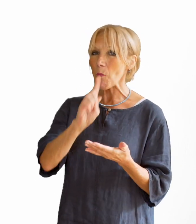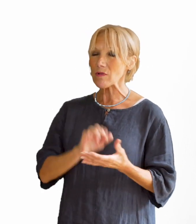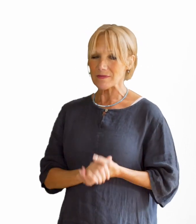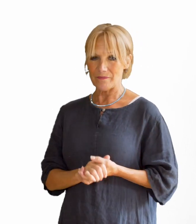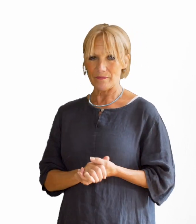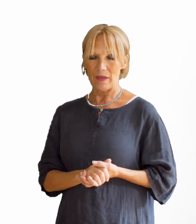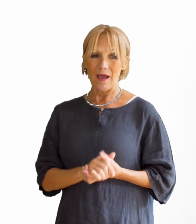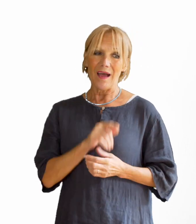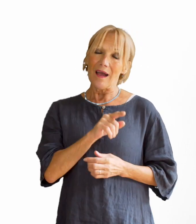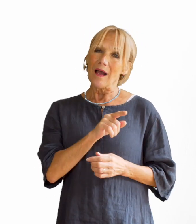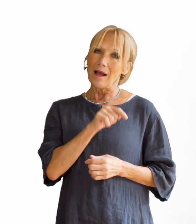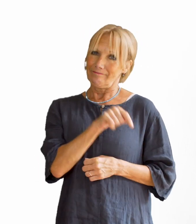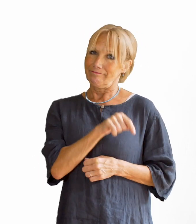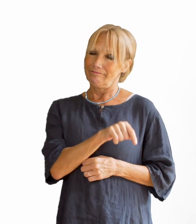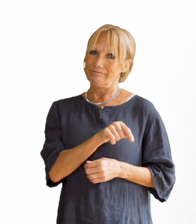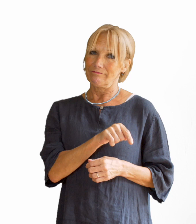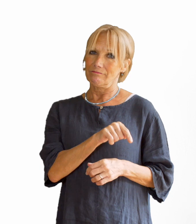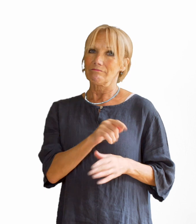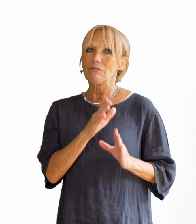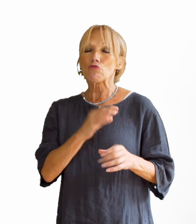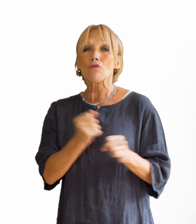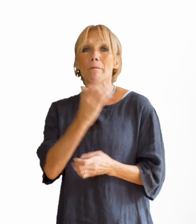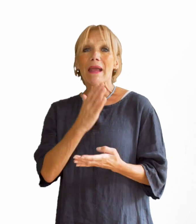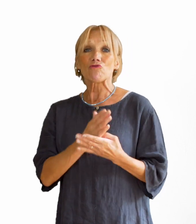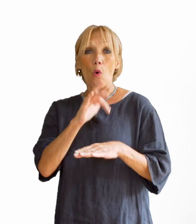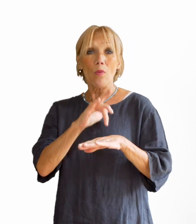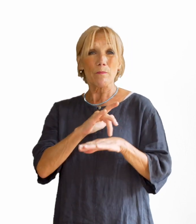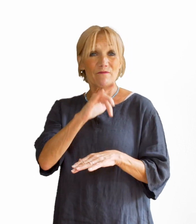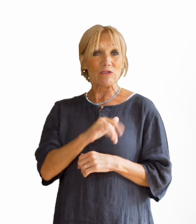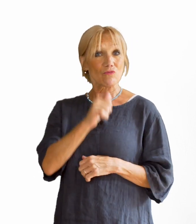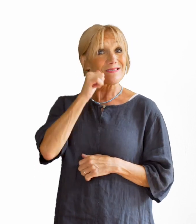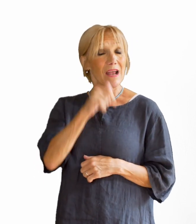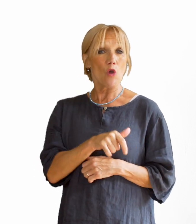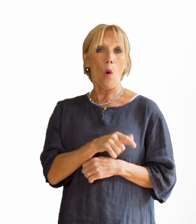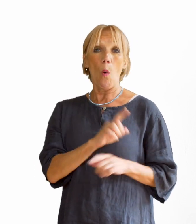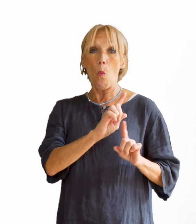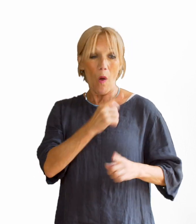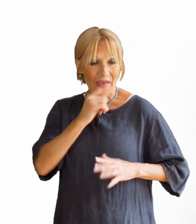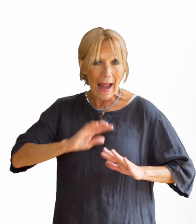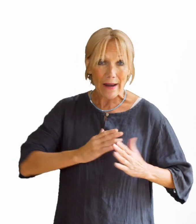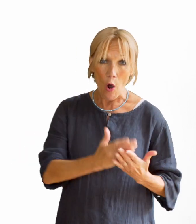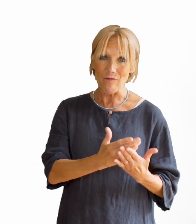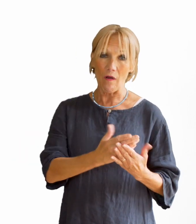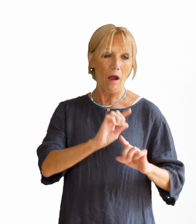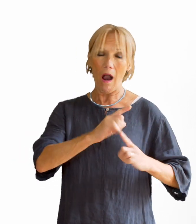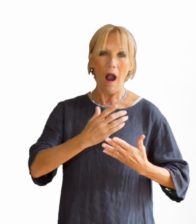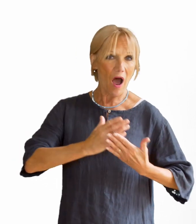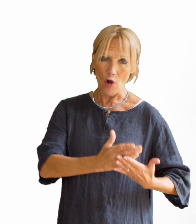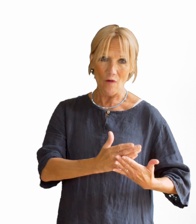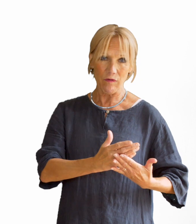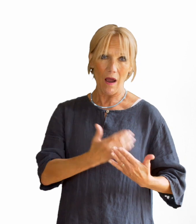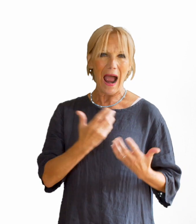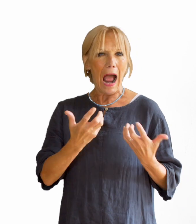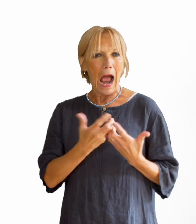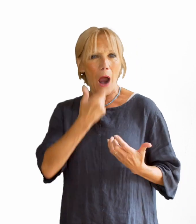suggest meeting centres should ensure professionals know what a meeting centre can and can't offer, when it can meet people's needs